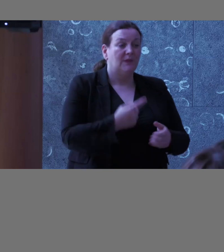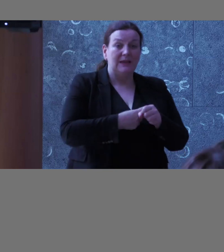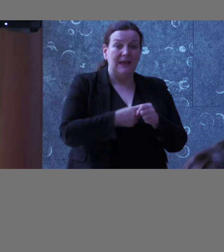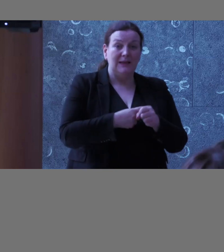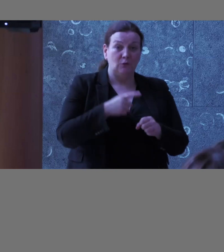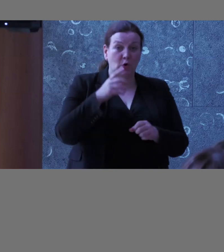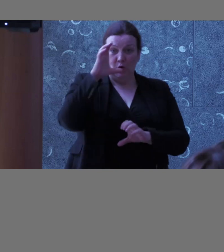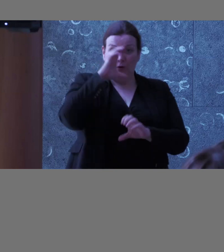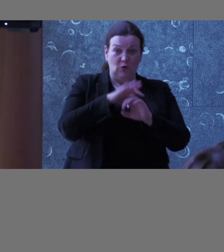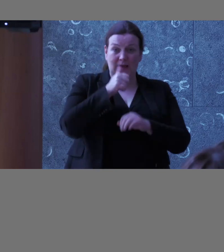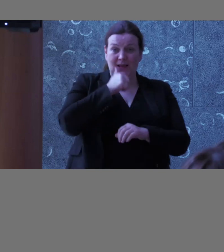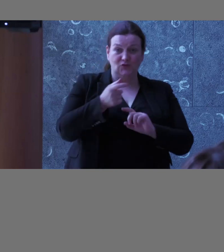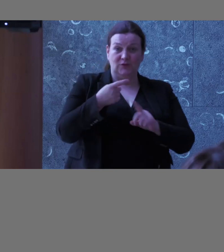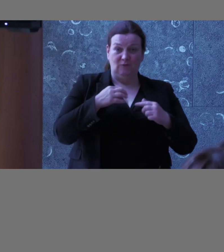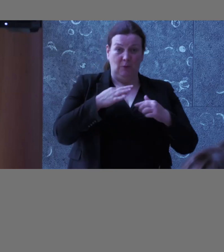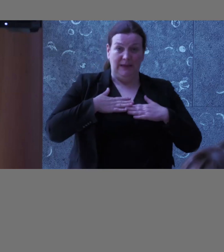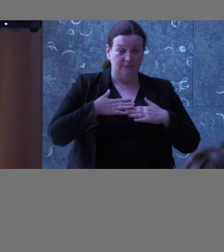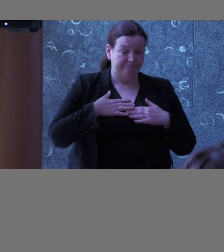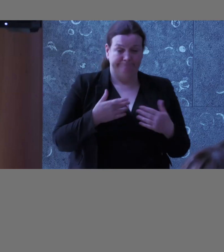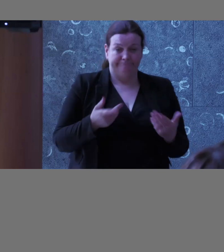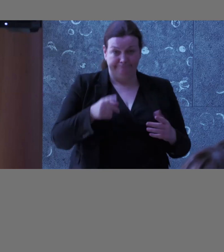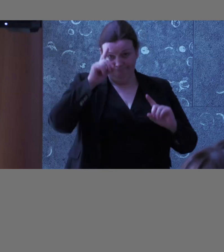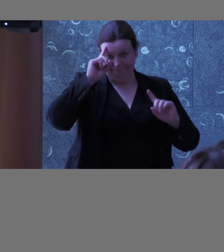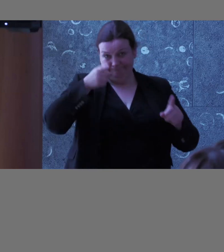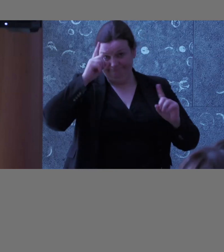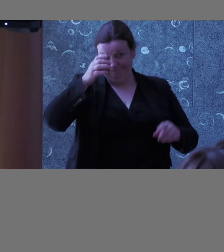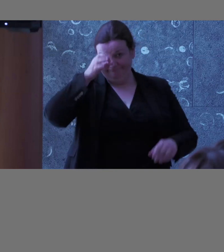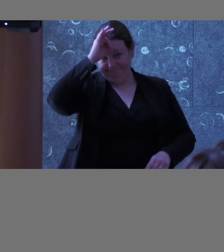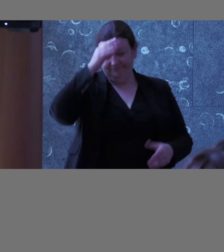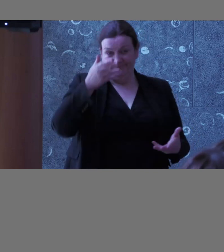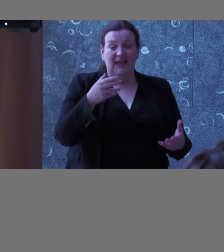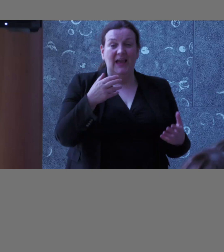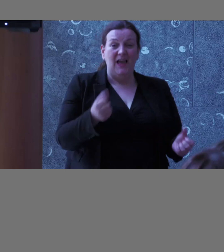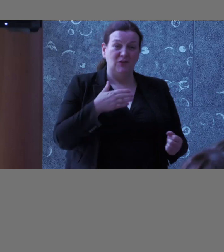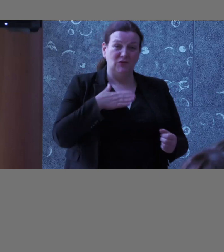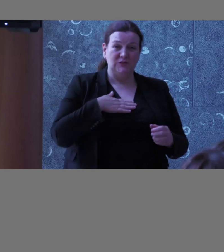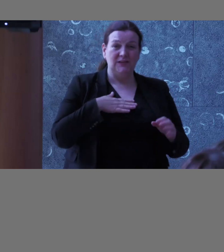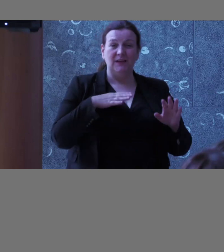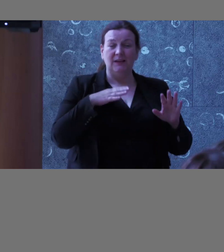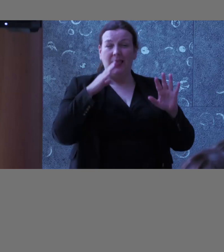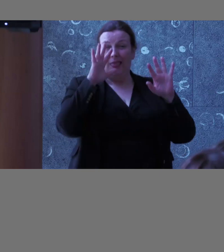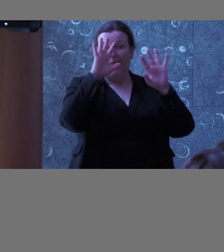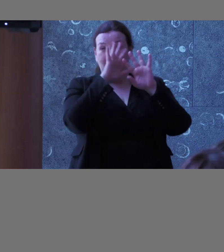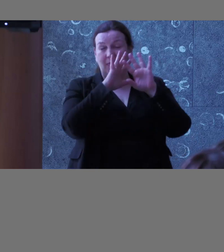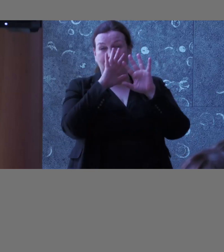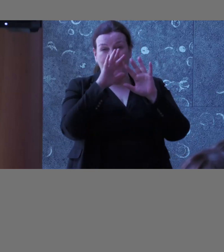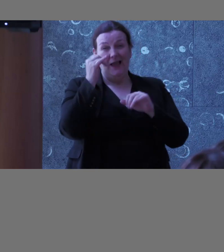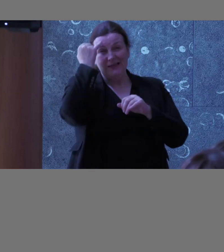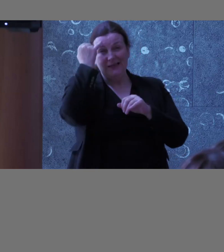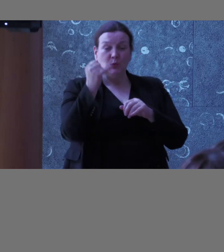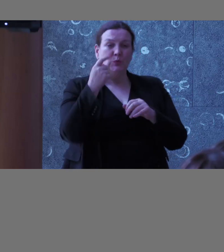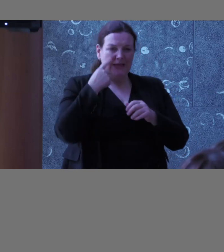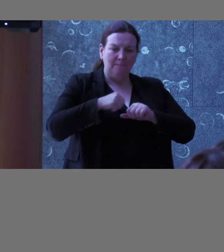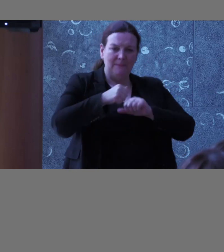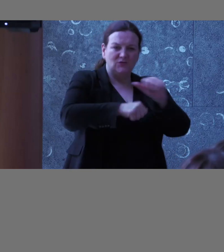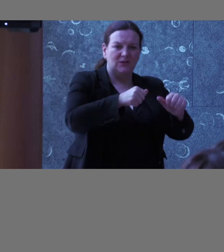for an answer from me, you're not going to get it, because I have only the vague idea. So you see the pattern here,